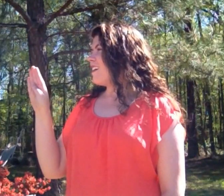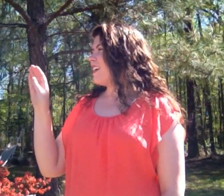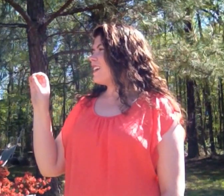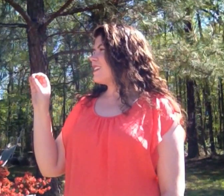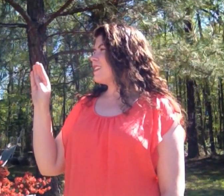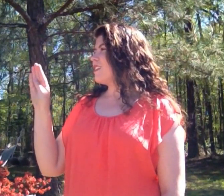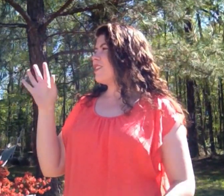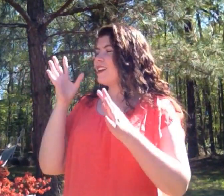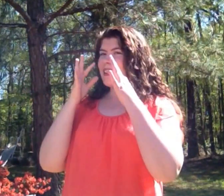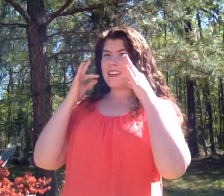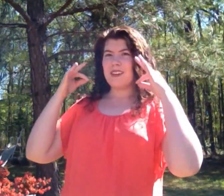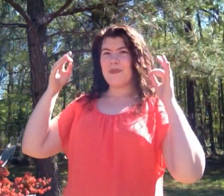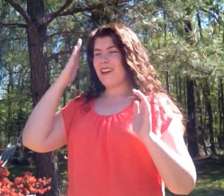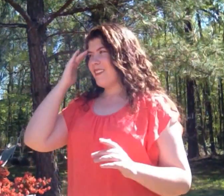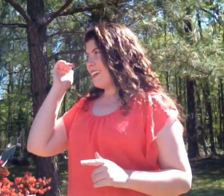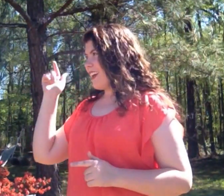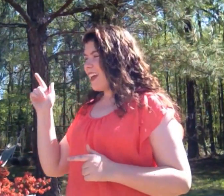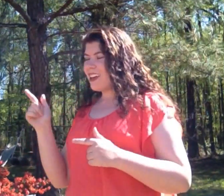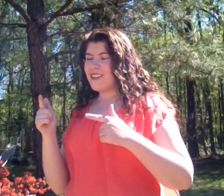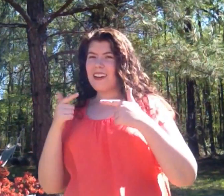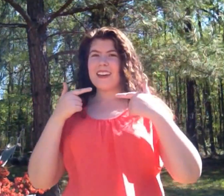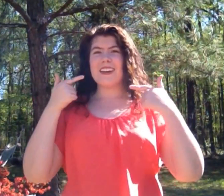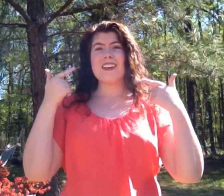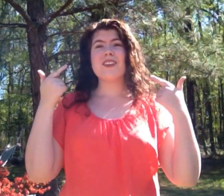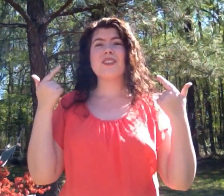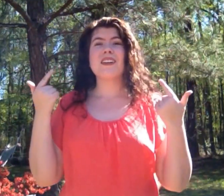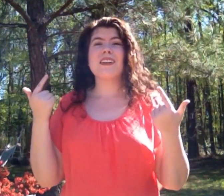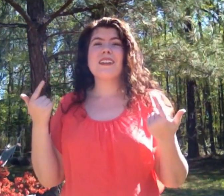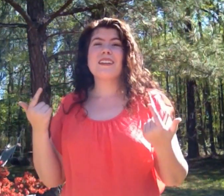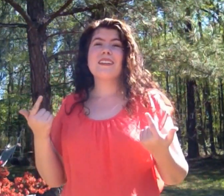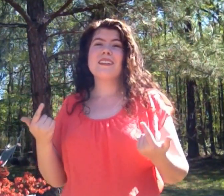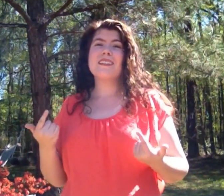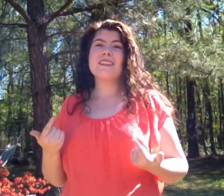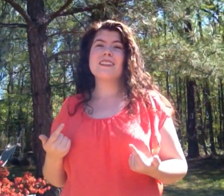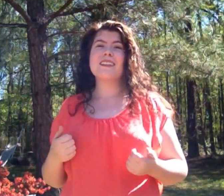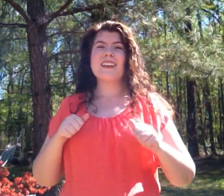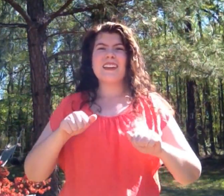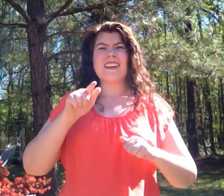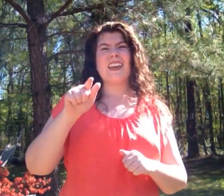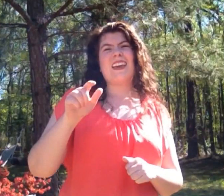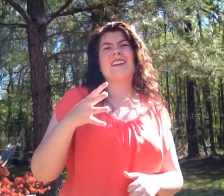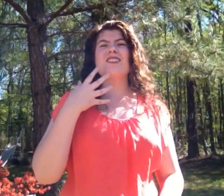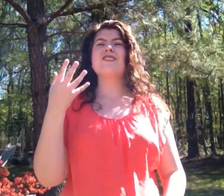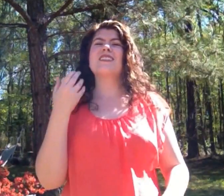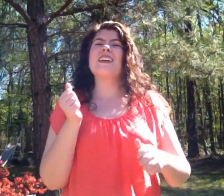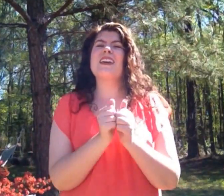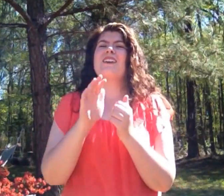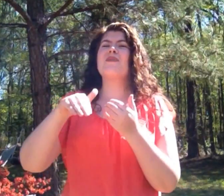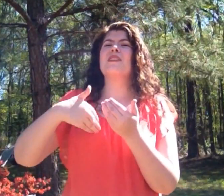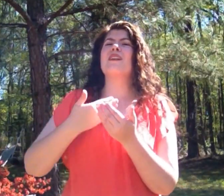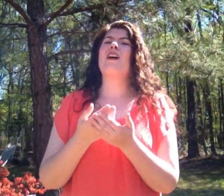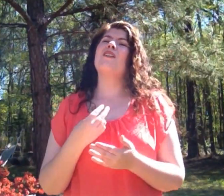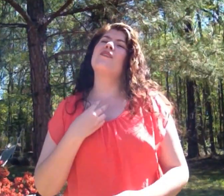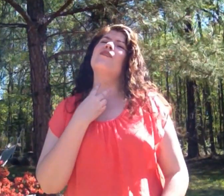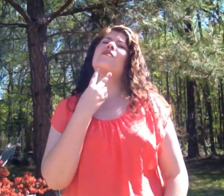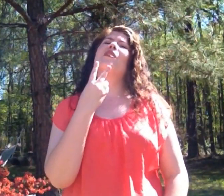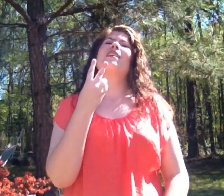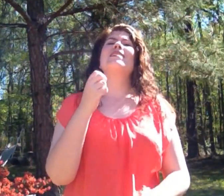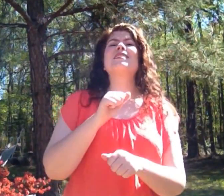ask the grinning black cat wacky grin Can you sing with all the voices